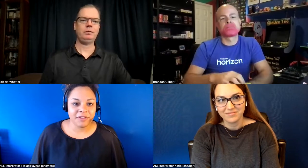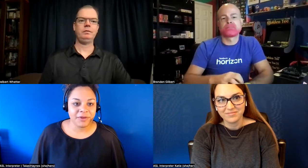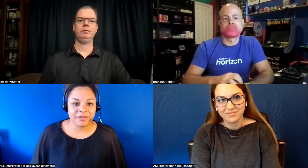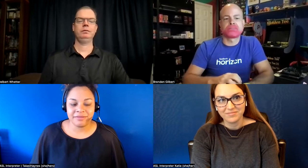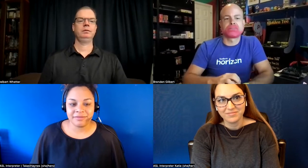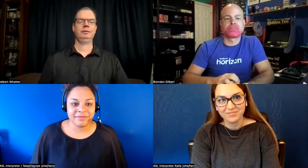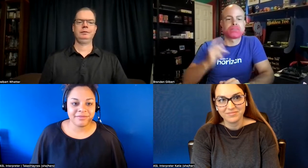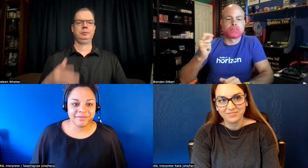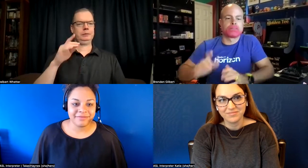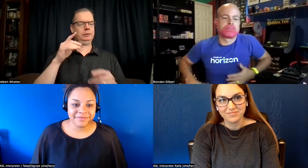call your beard